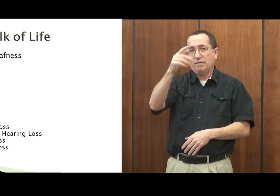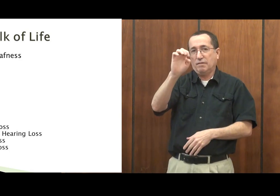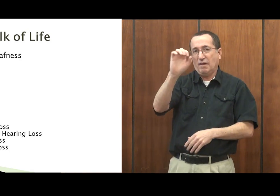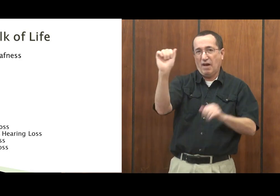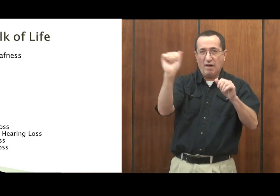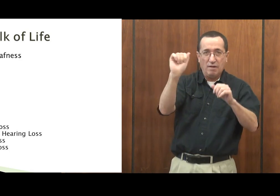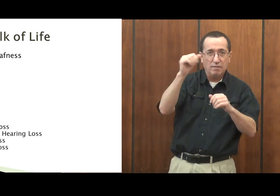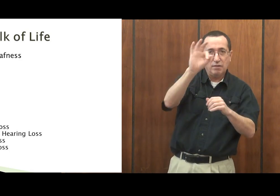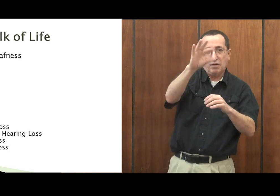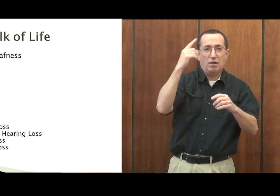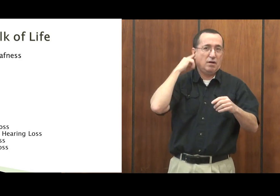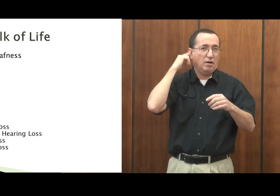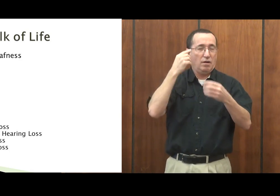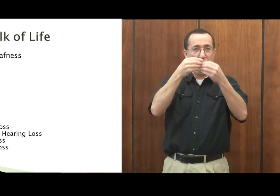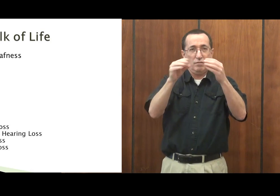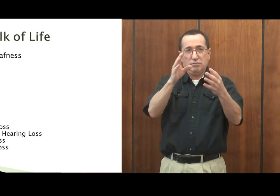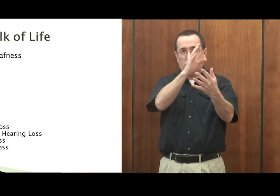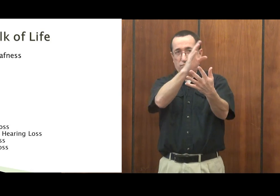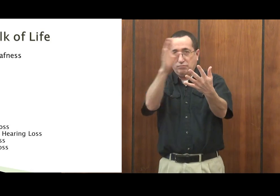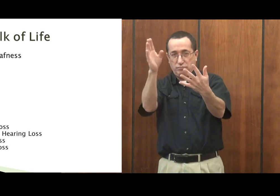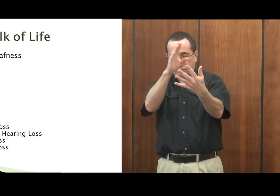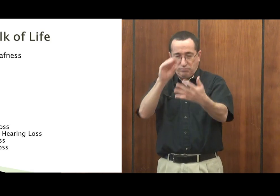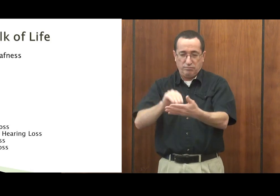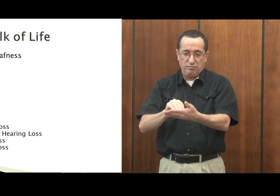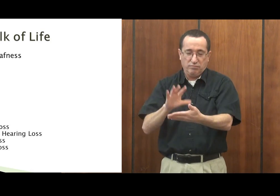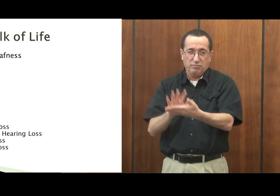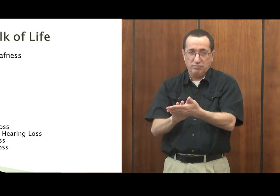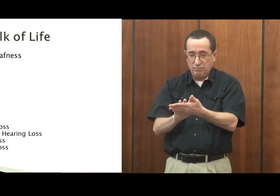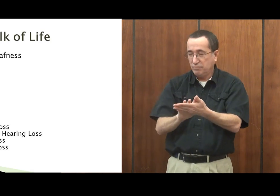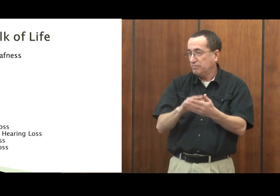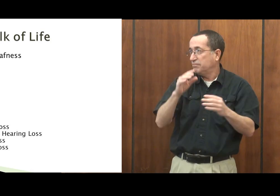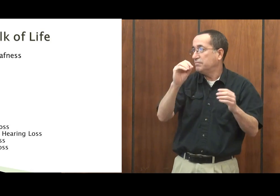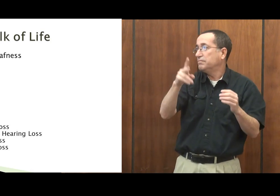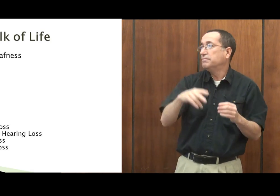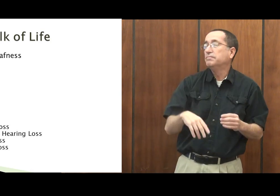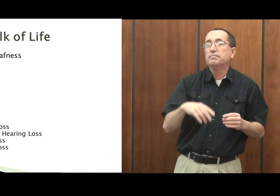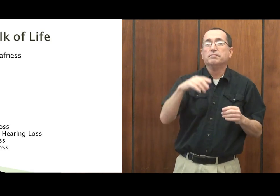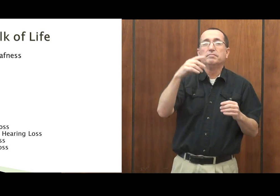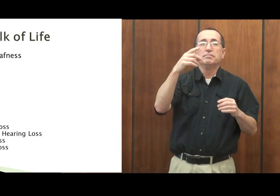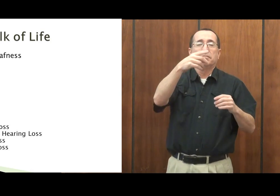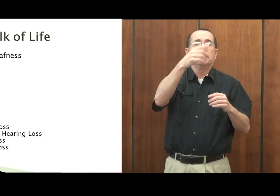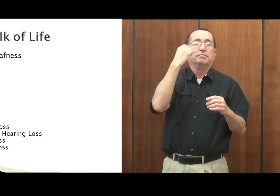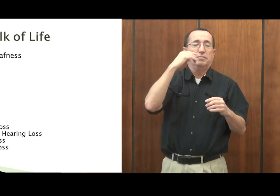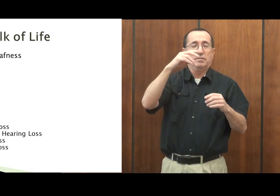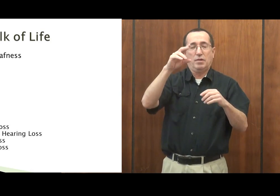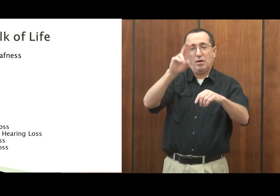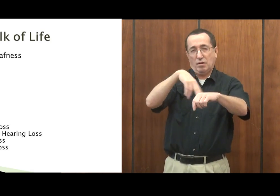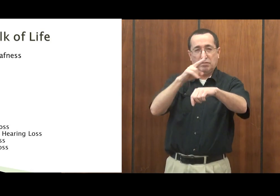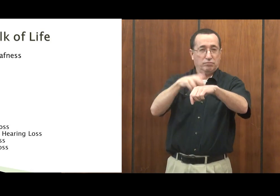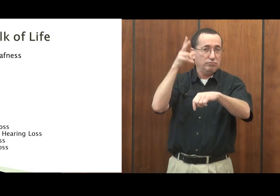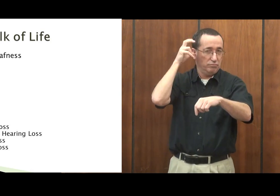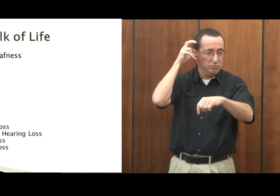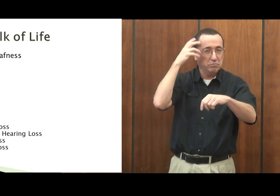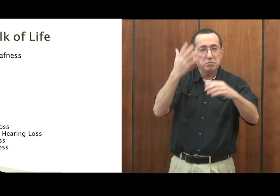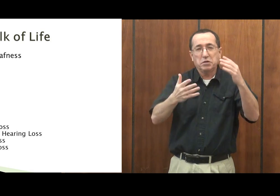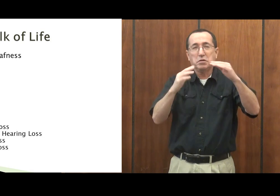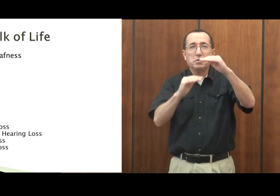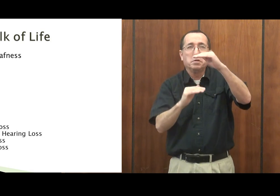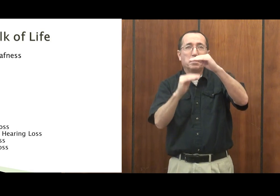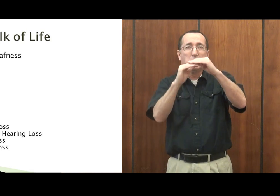That average hearing loss, they'll, they can count, count, they can calculate and figure out. Normal hearing, they